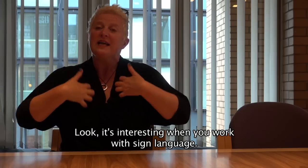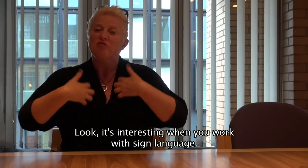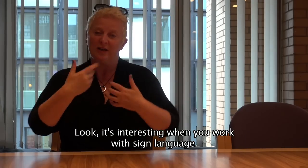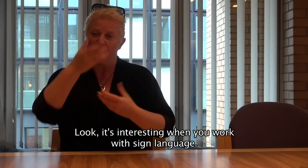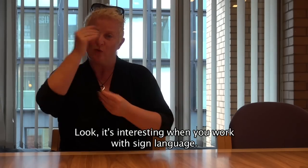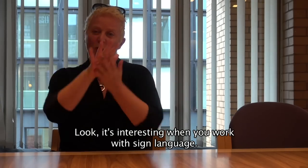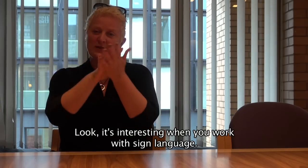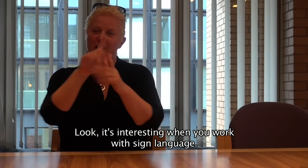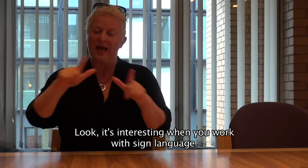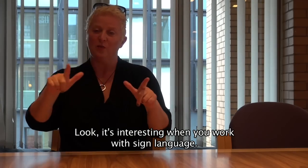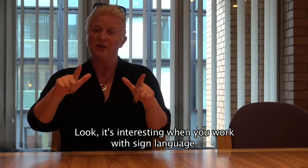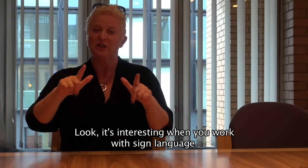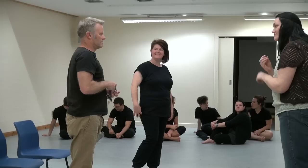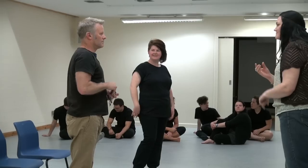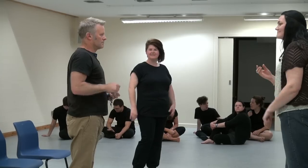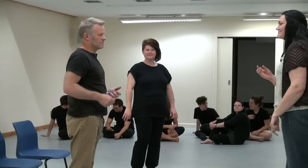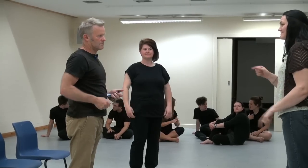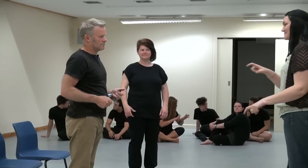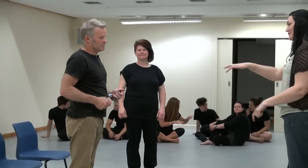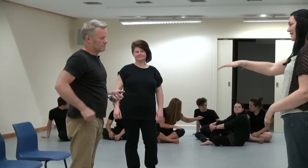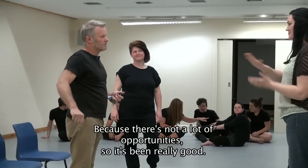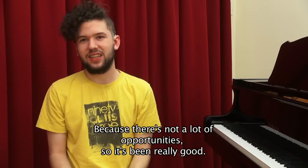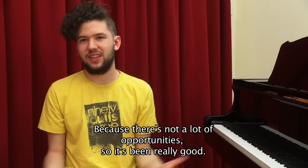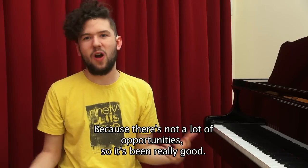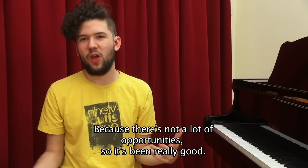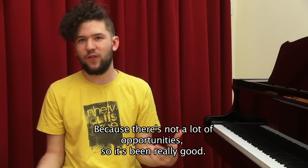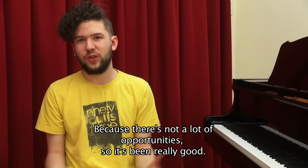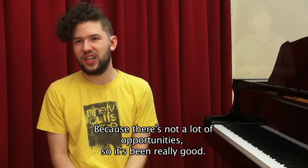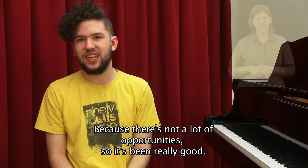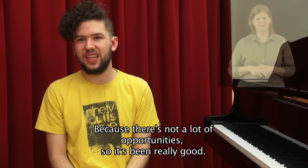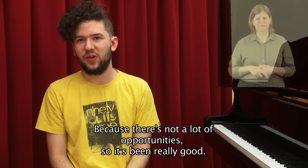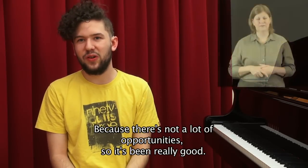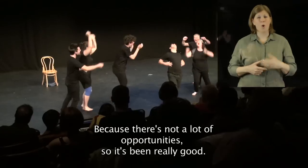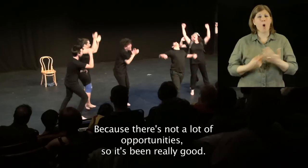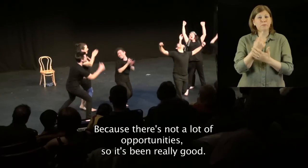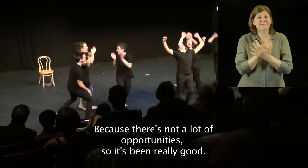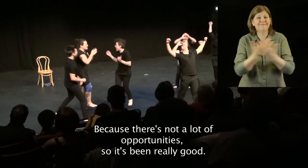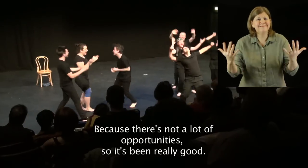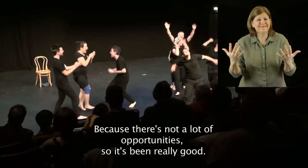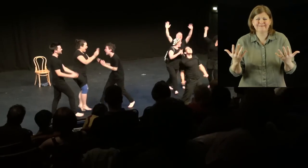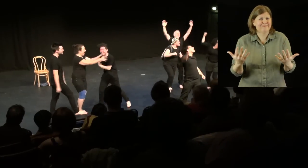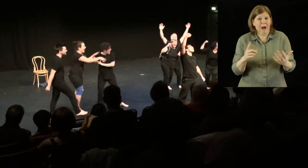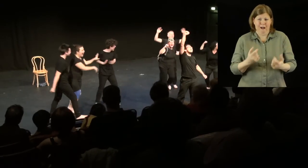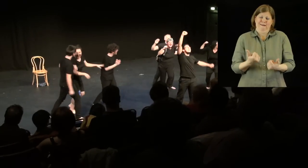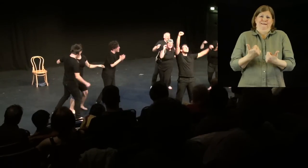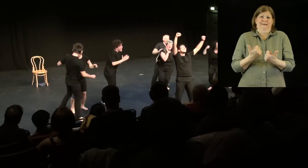It's interesting when we work with sign language. Because there's not a lot of opportunities, so it's been really good.